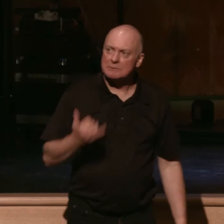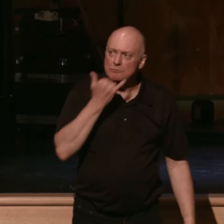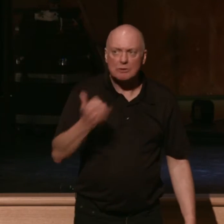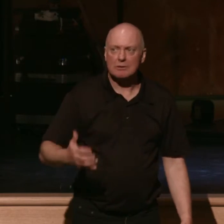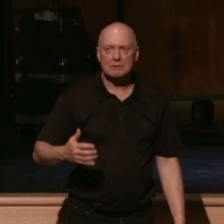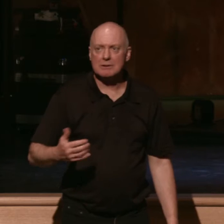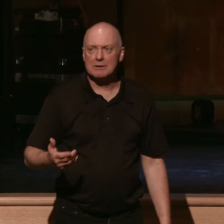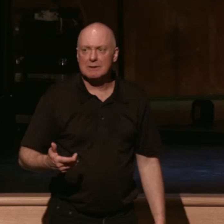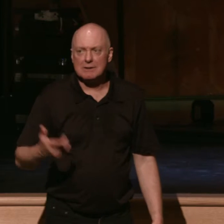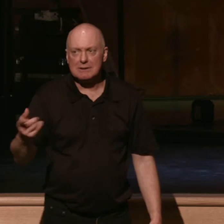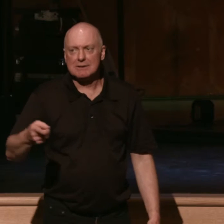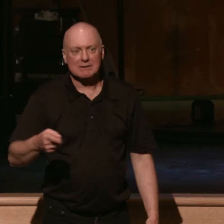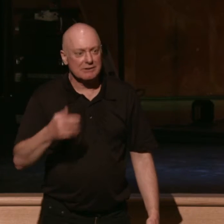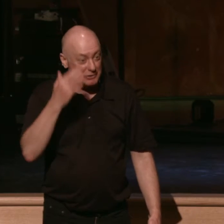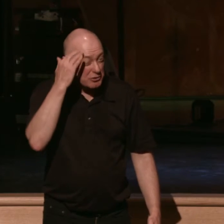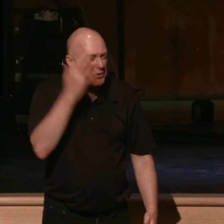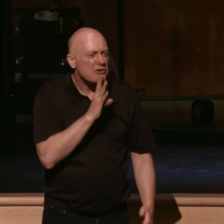Kids, kids, they don't respect me.